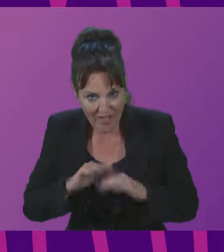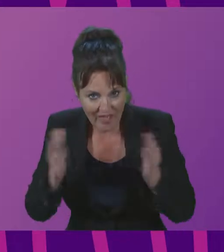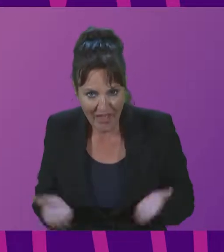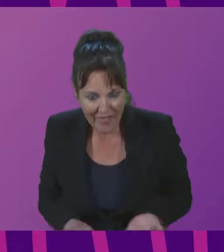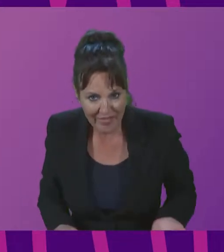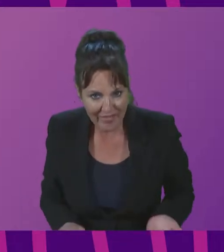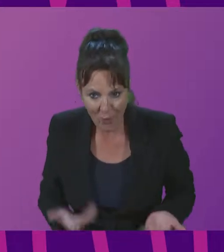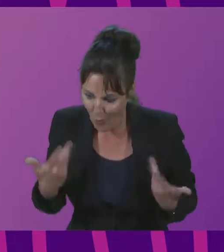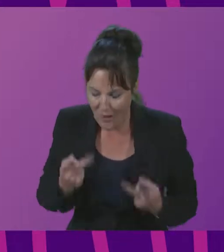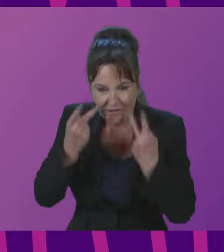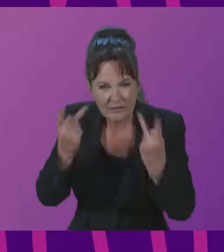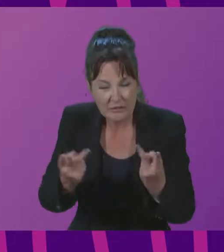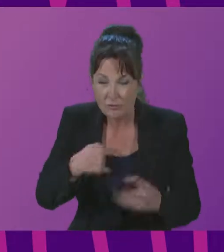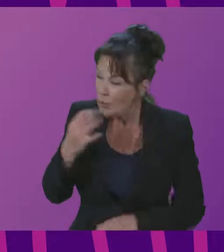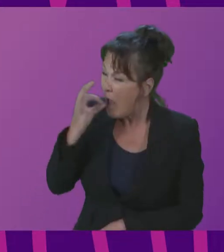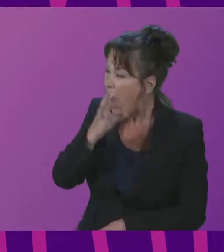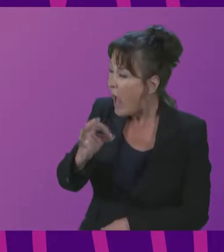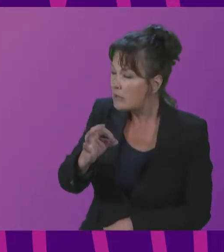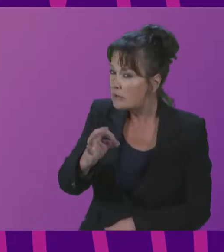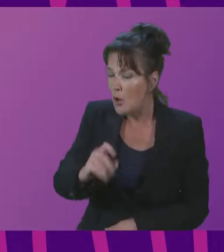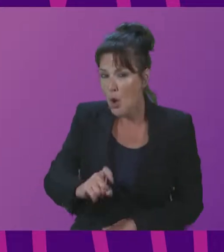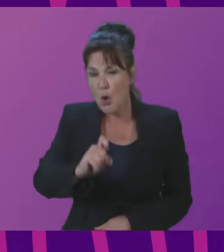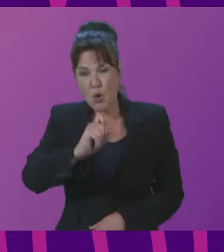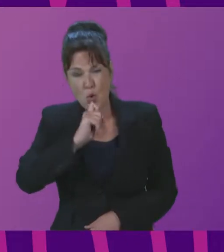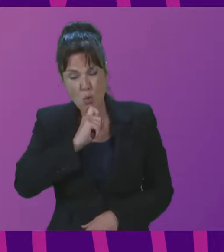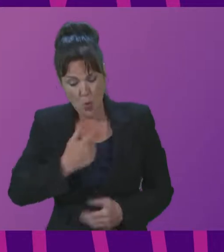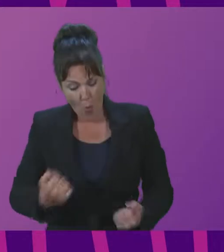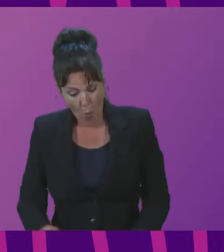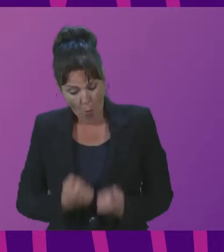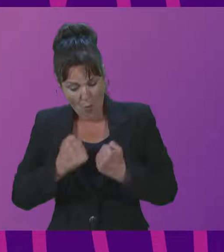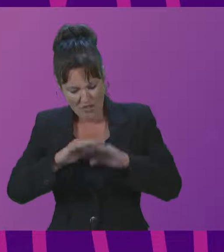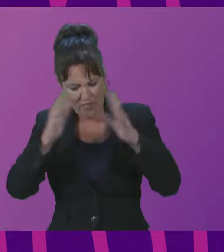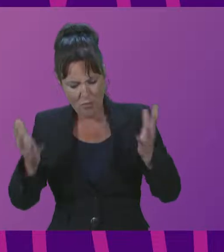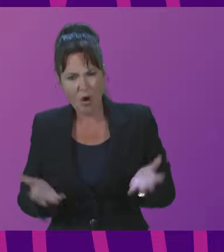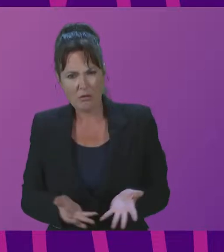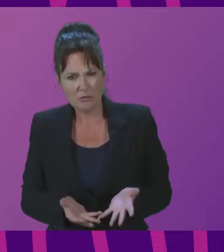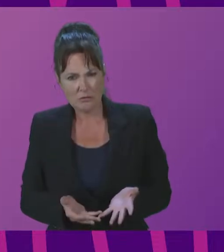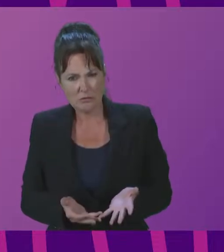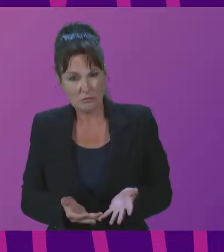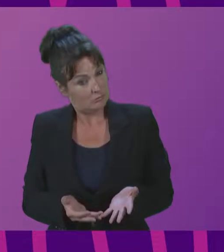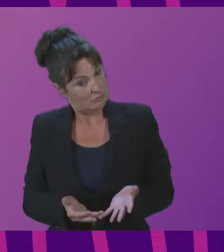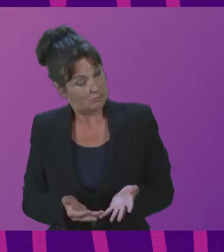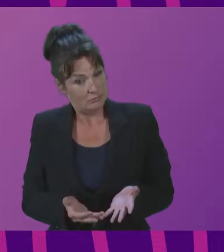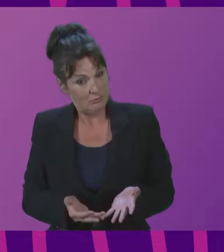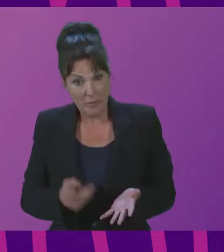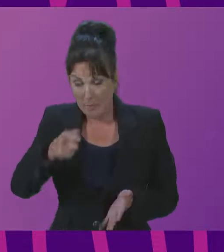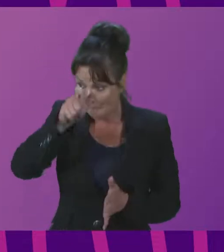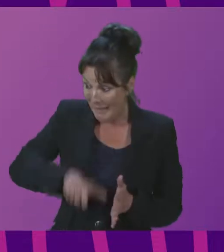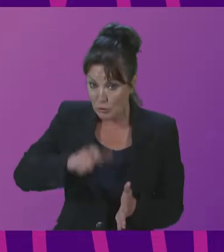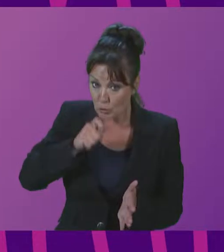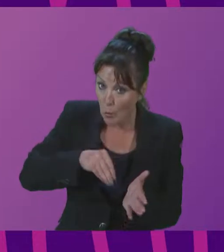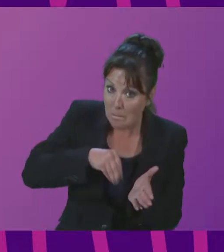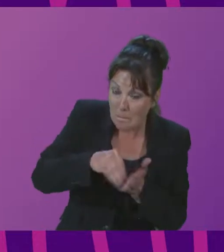possesses this landscape? The man who bought it, or I who am possessed by it?